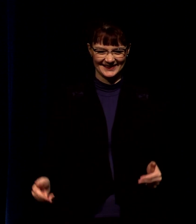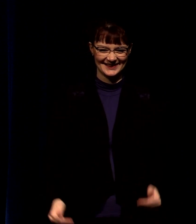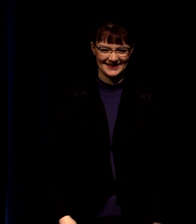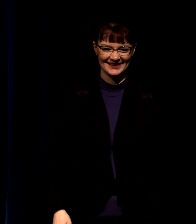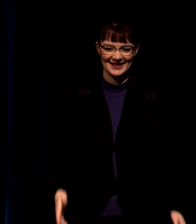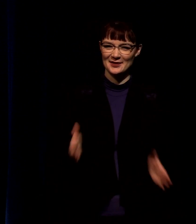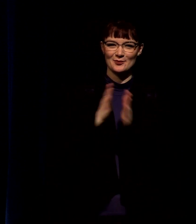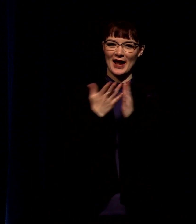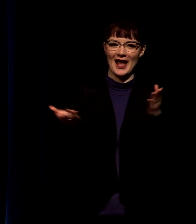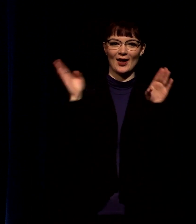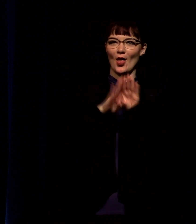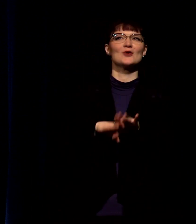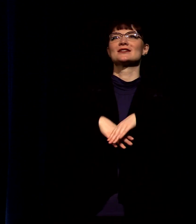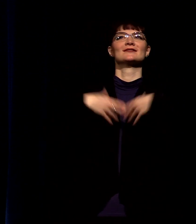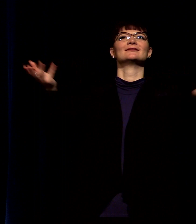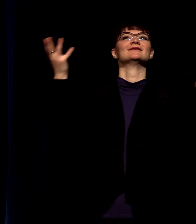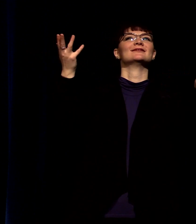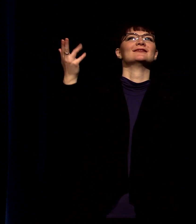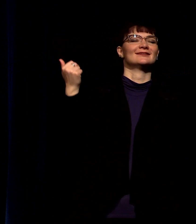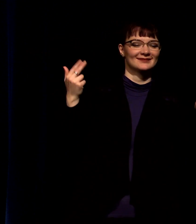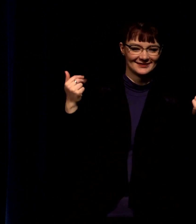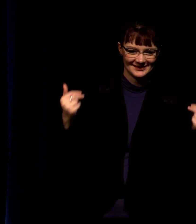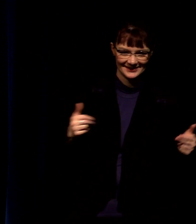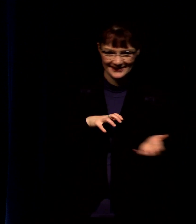let's pray we're done right